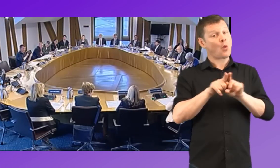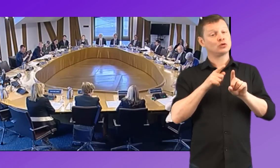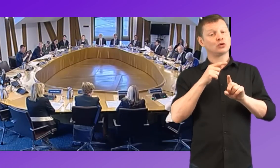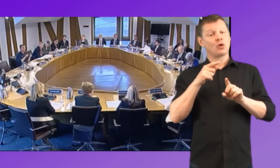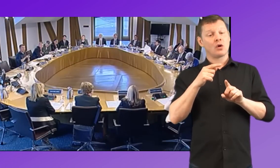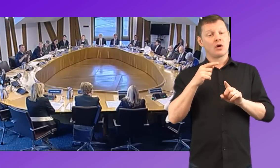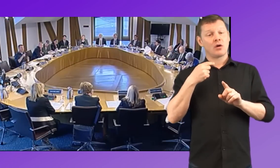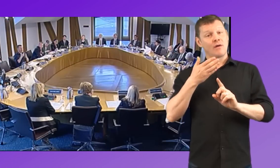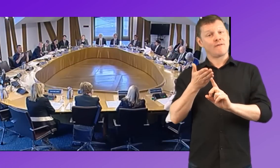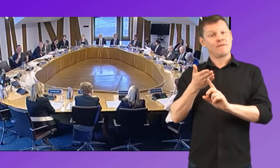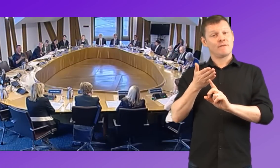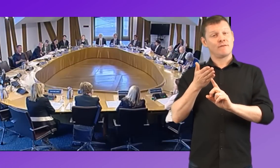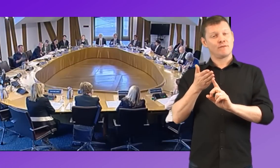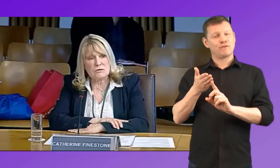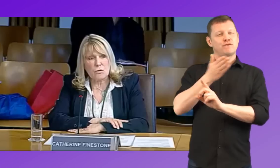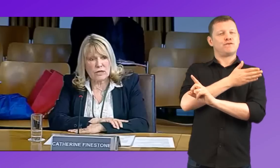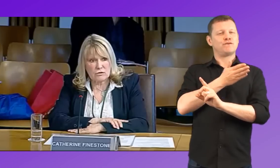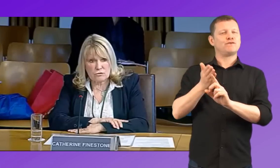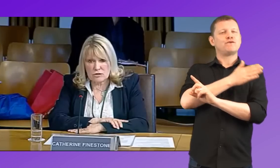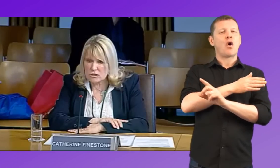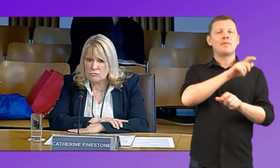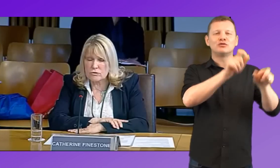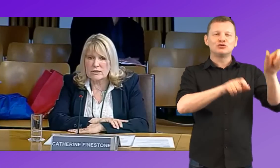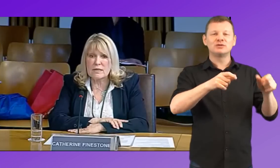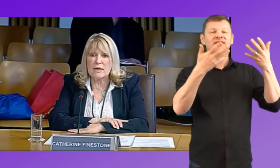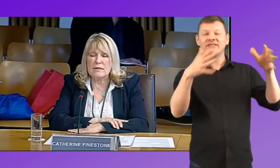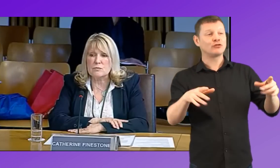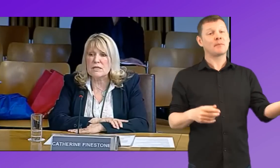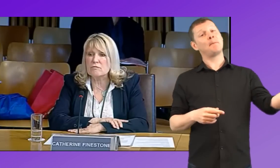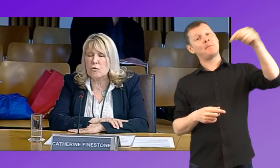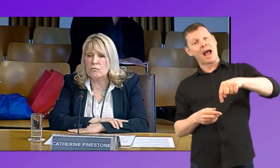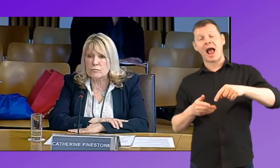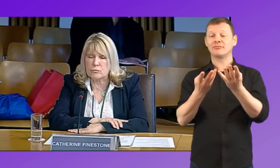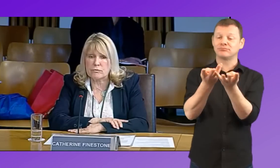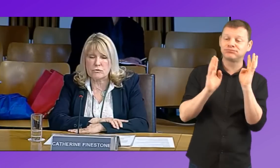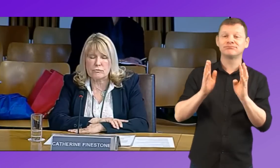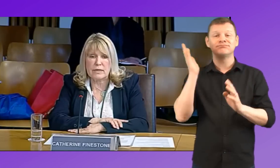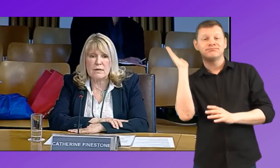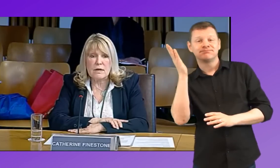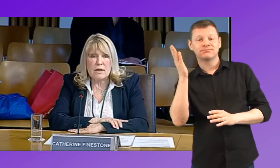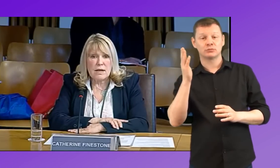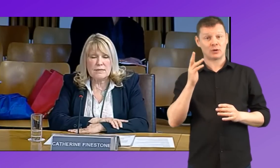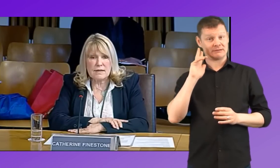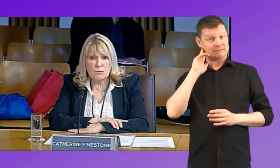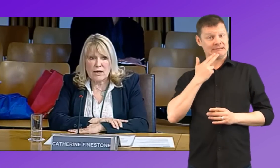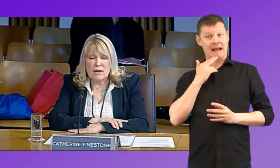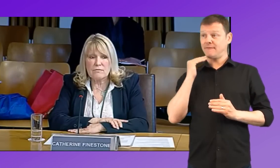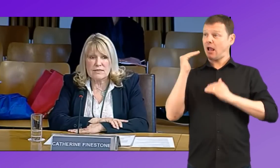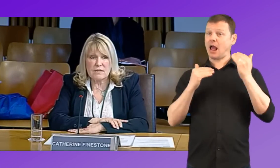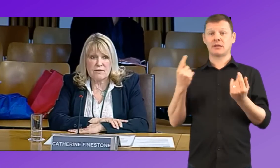pupils coming back and talking to the children and being involved with what they're doing. Anytime we have a deaf